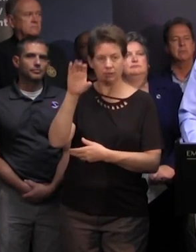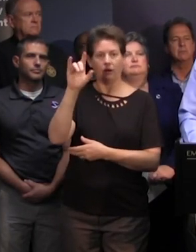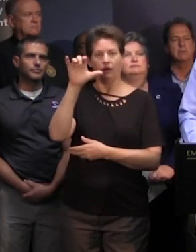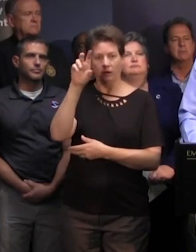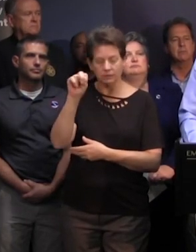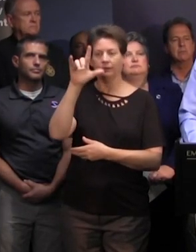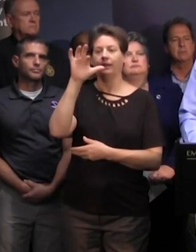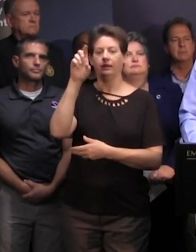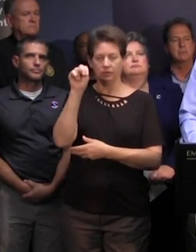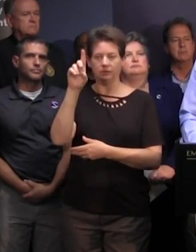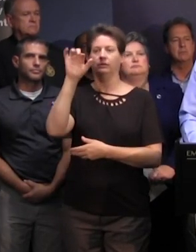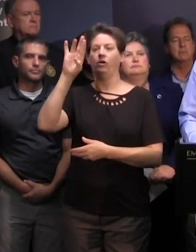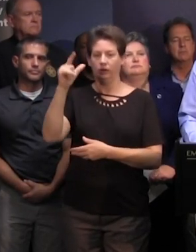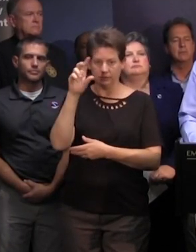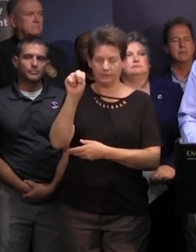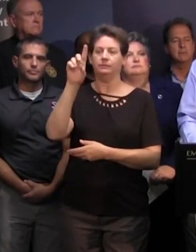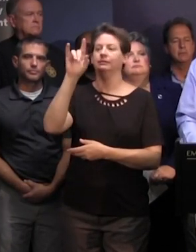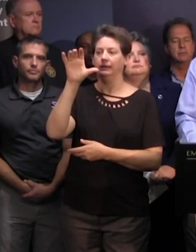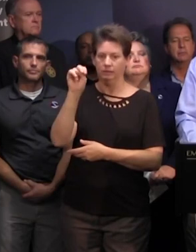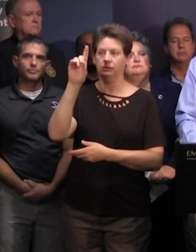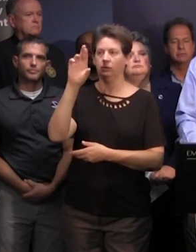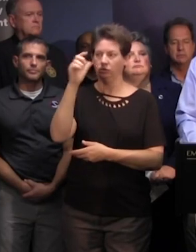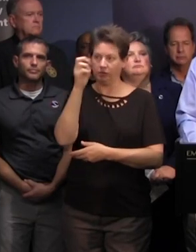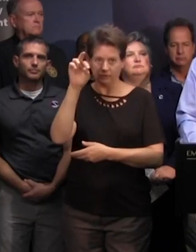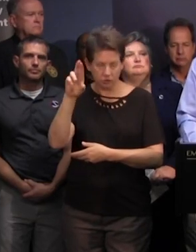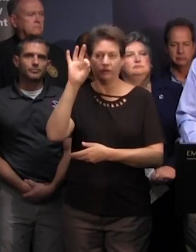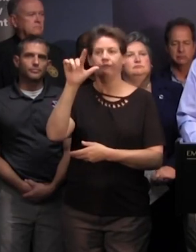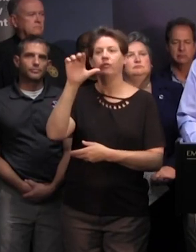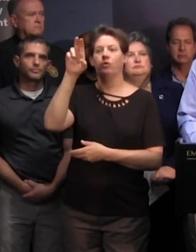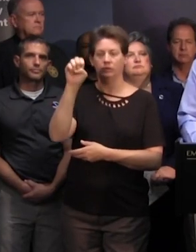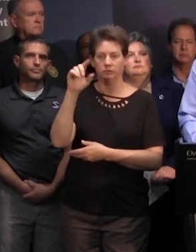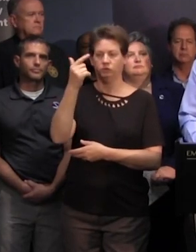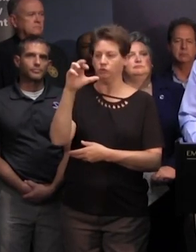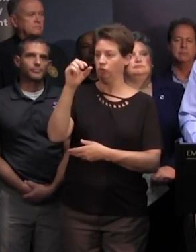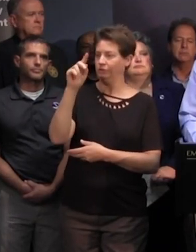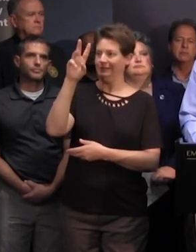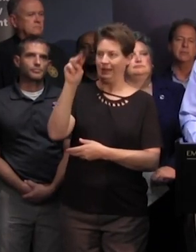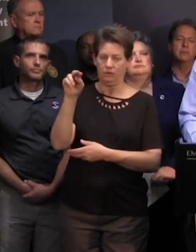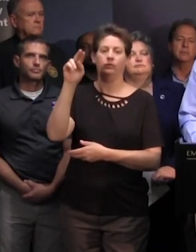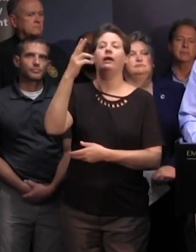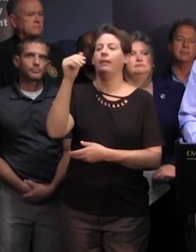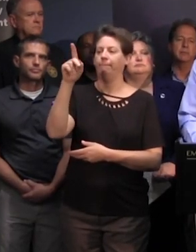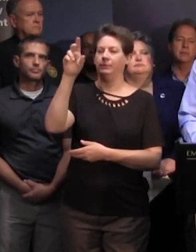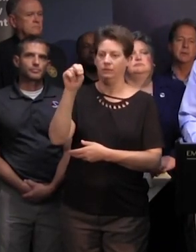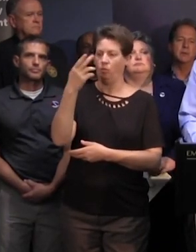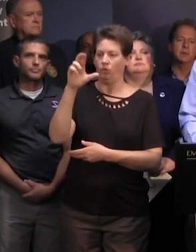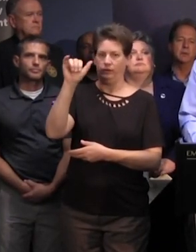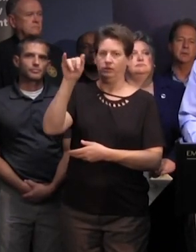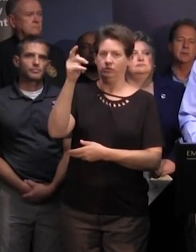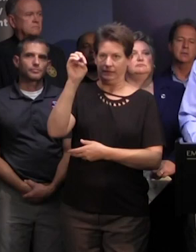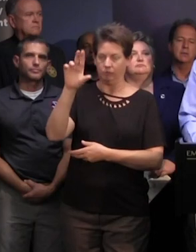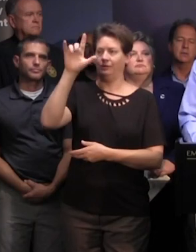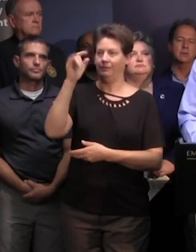clarendon darlington dylan dorchester florence georgetown hampton oree jasper